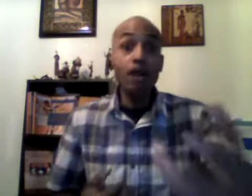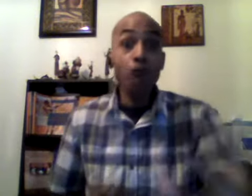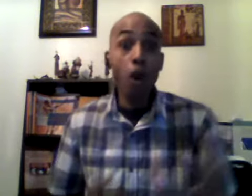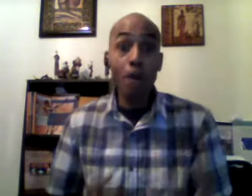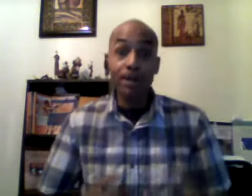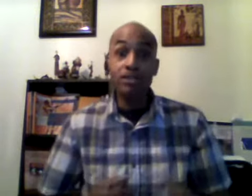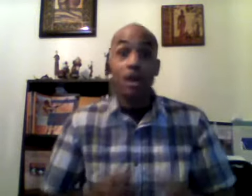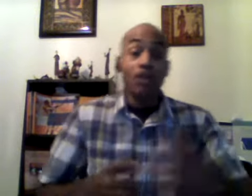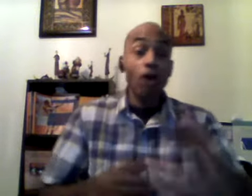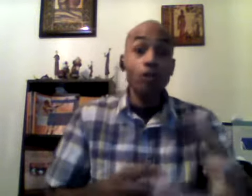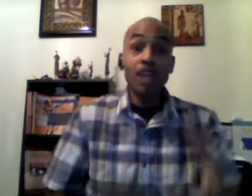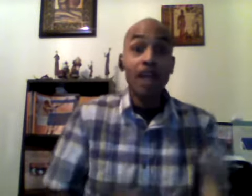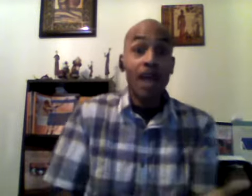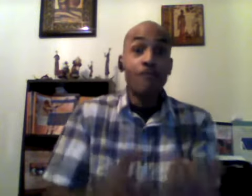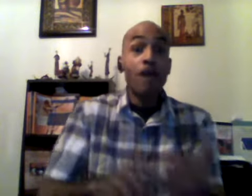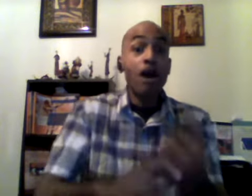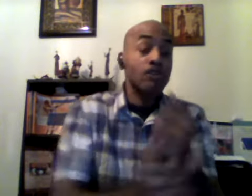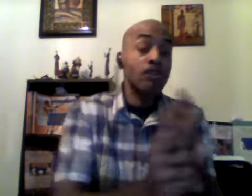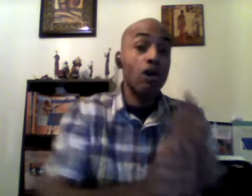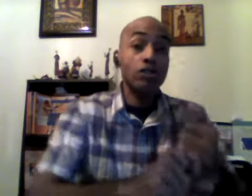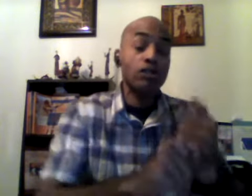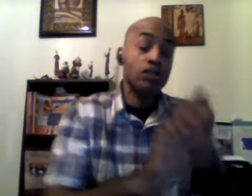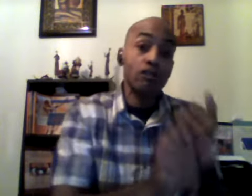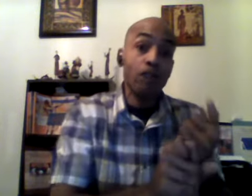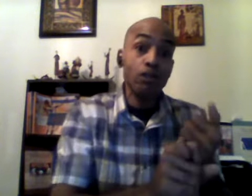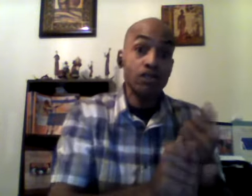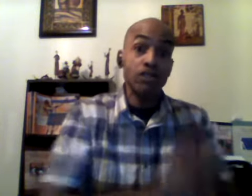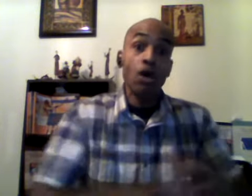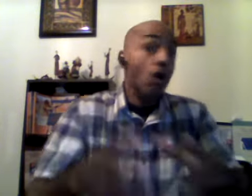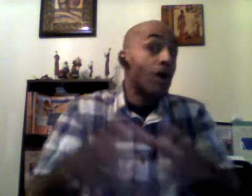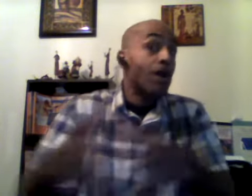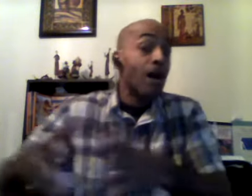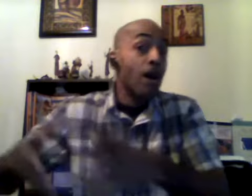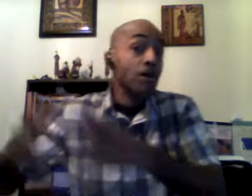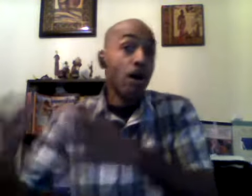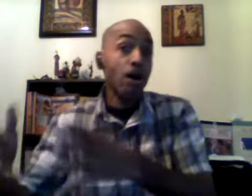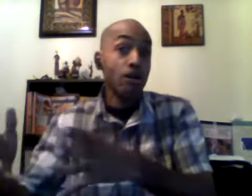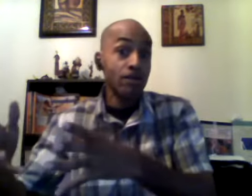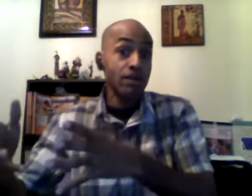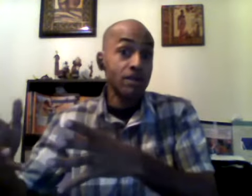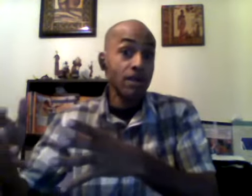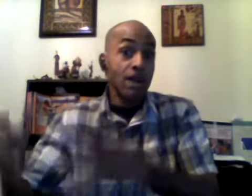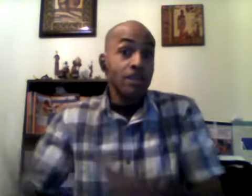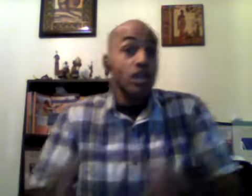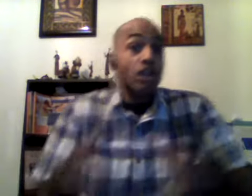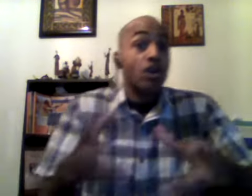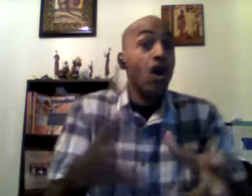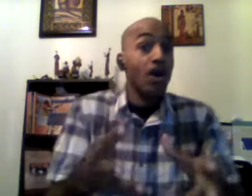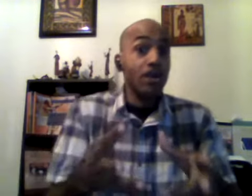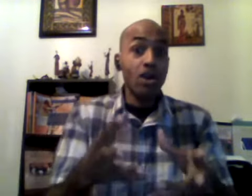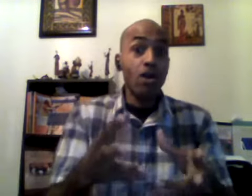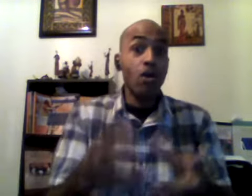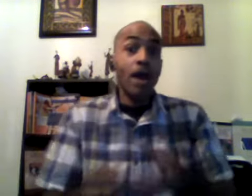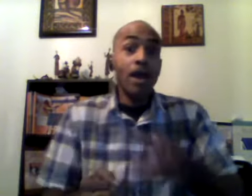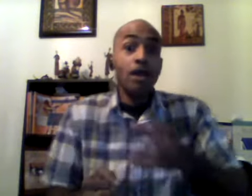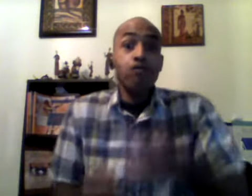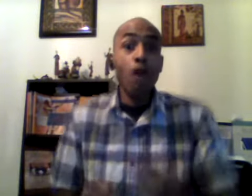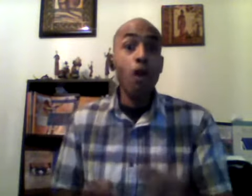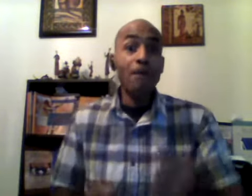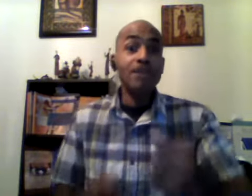aerobics those that have oculosclerosis or clogged arteries see cardio and aerobics